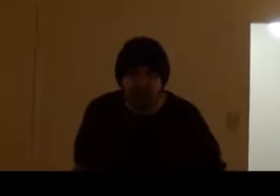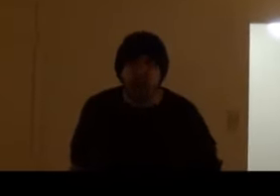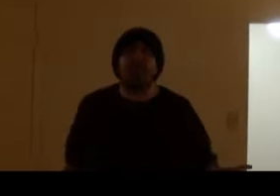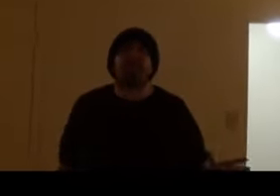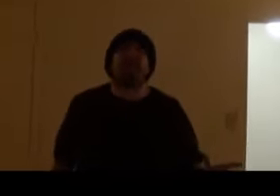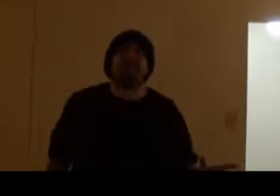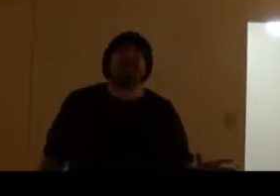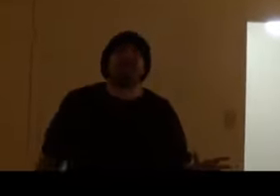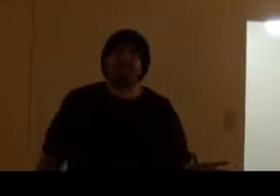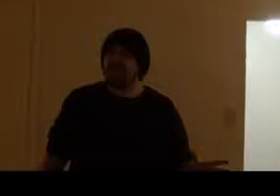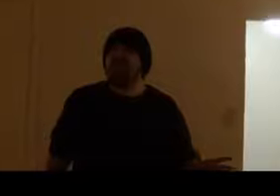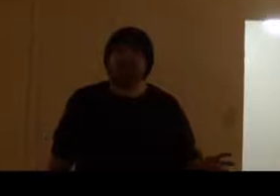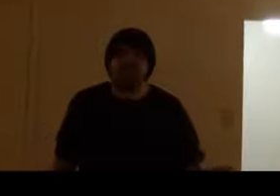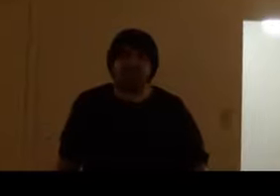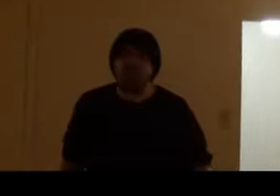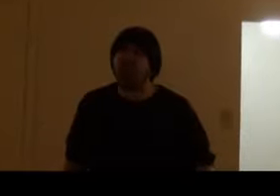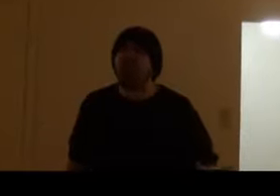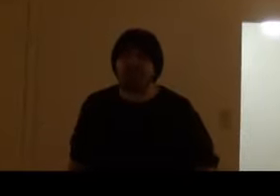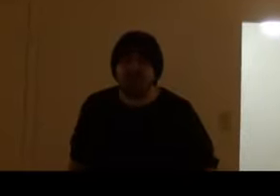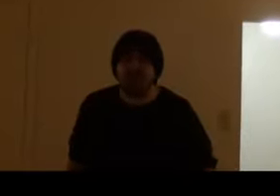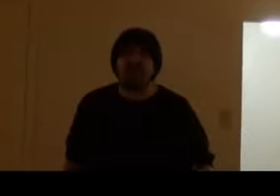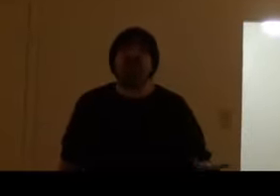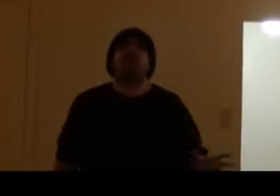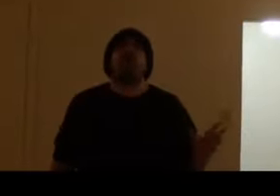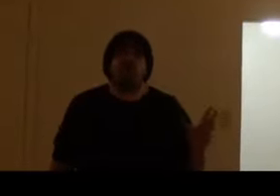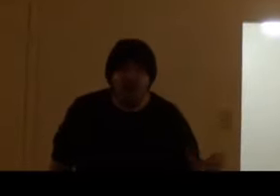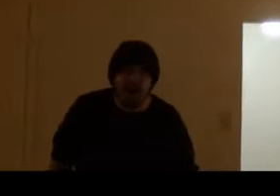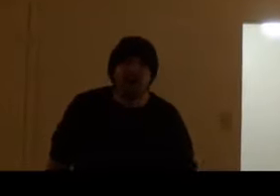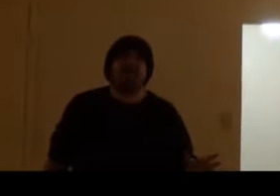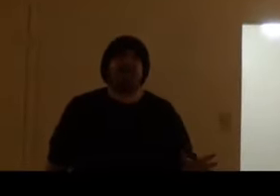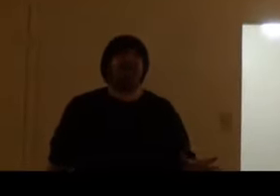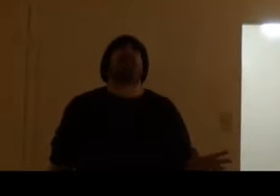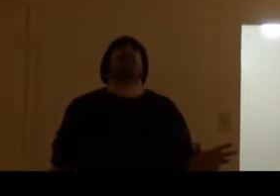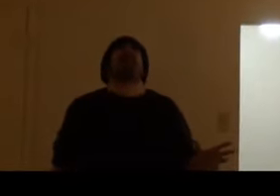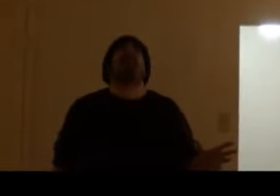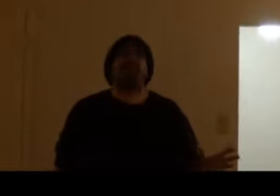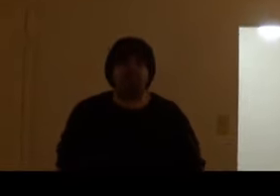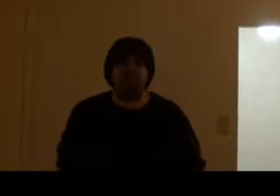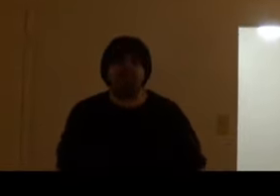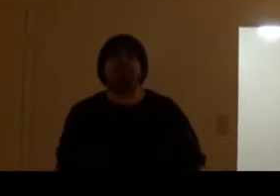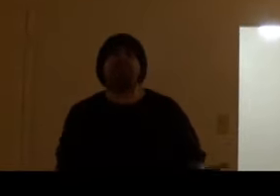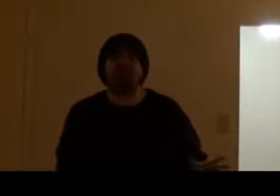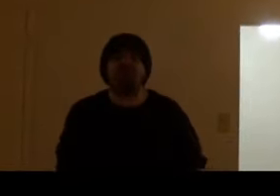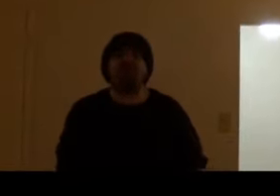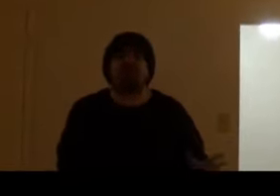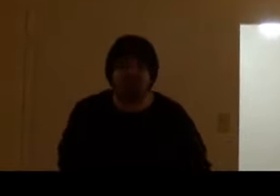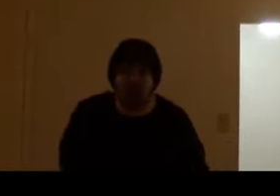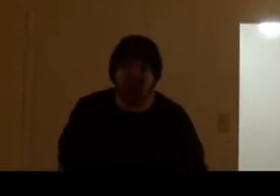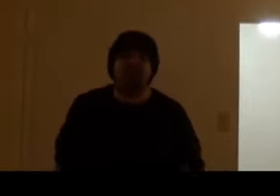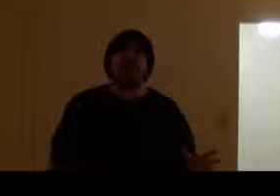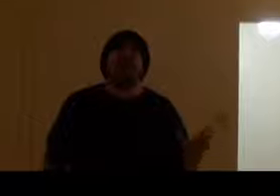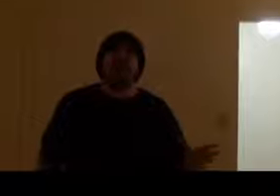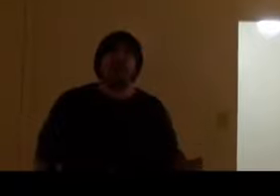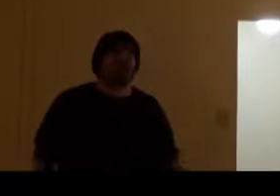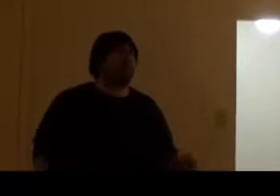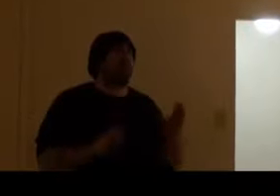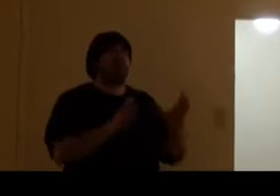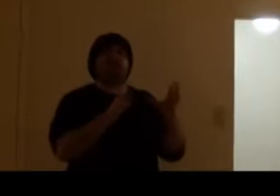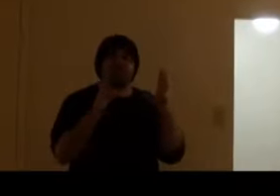over. He is fucking over the Shield. Why does the WWE do this crap? All to push